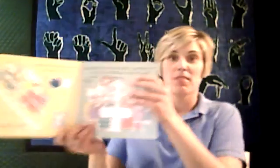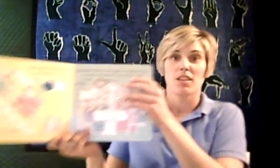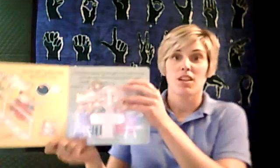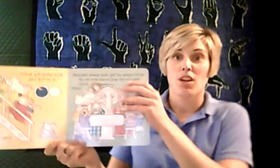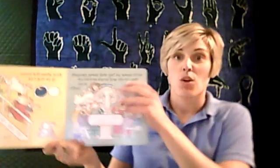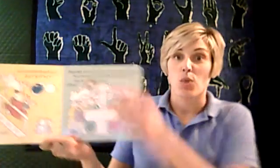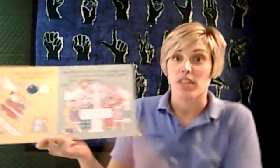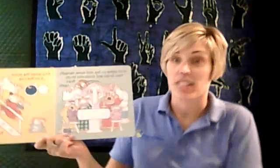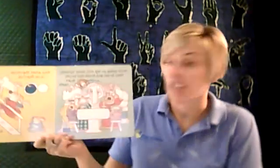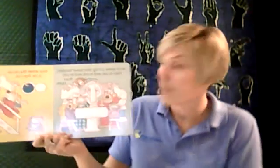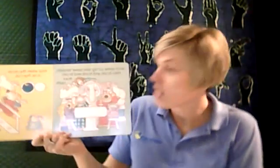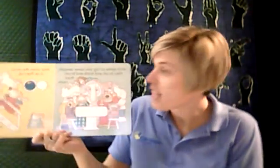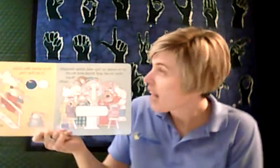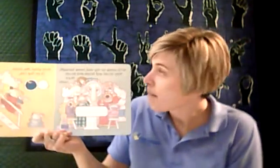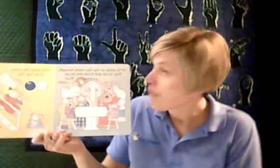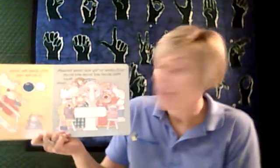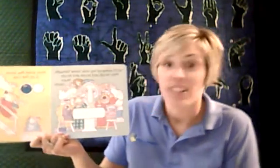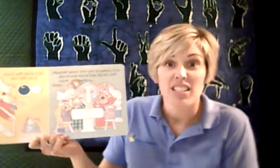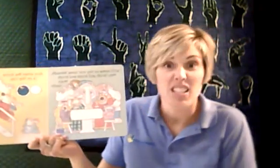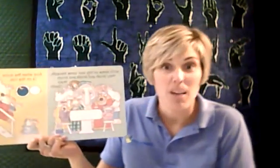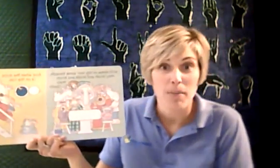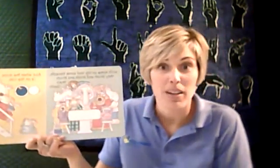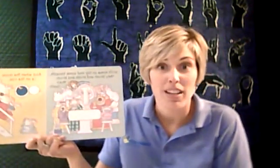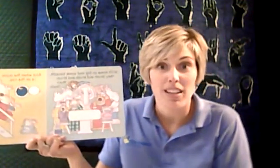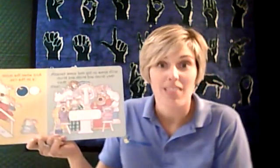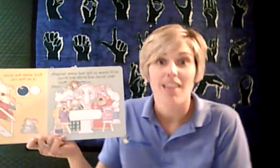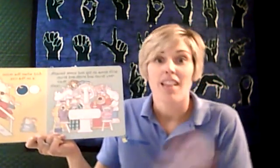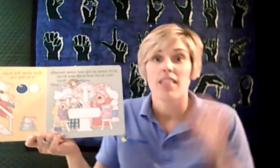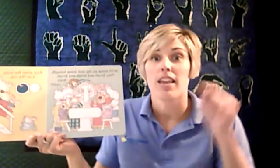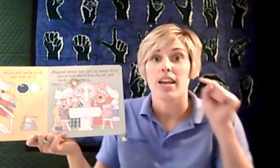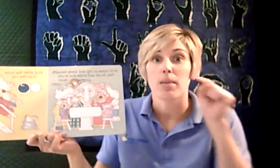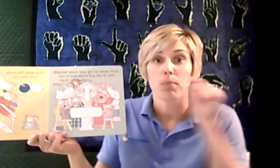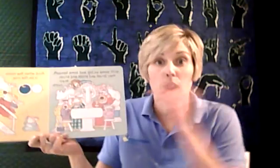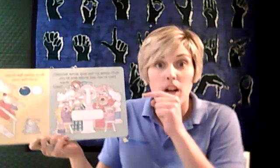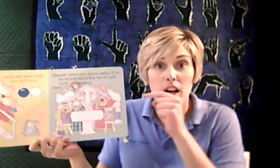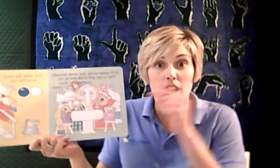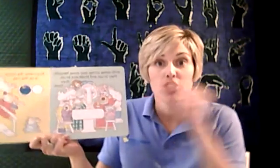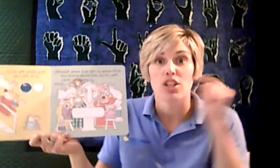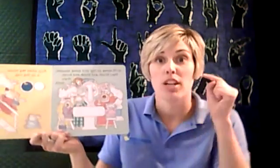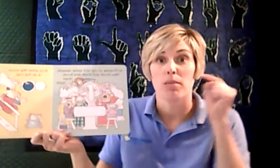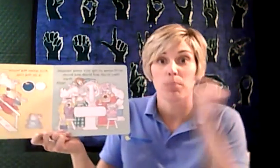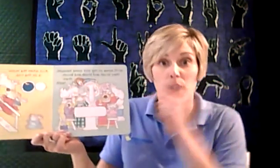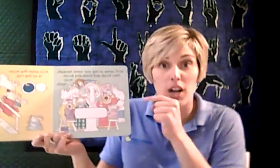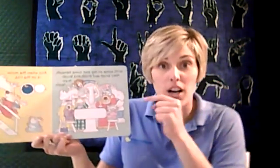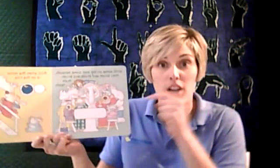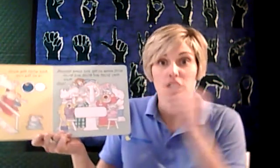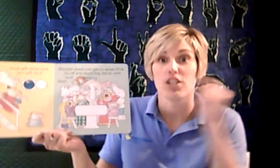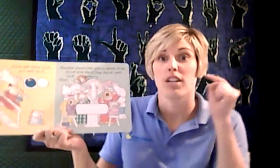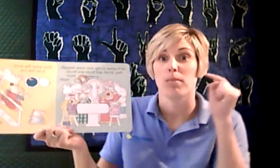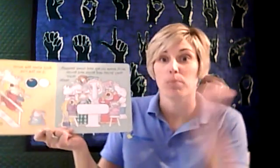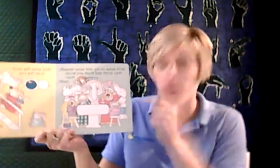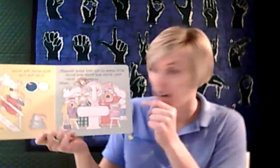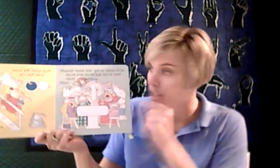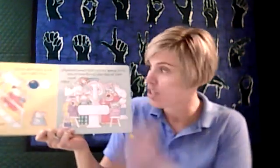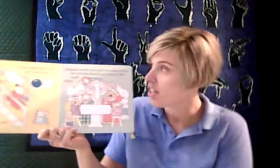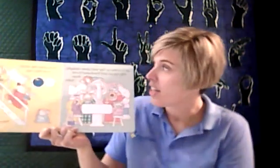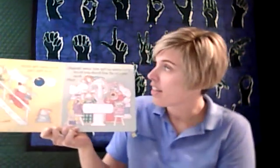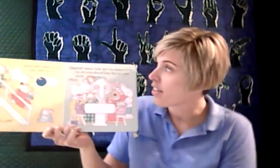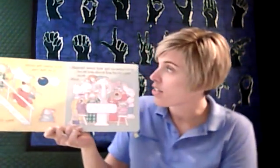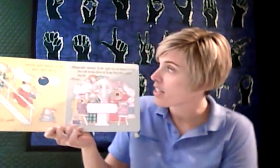With some on top and some beneath, they brush and brush and brush their teeth.